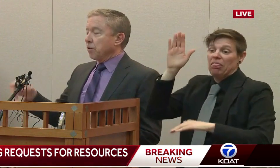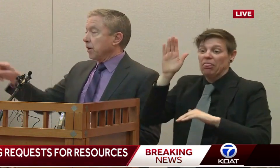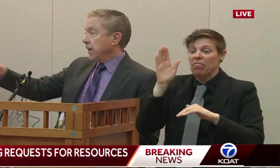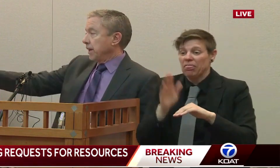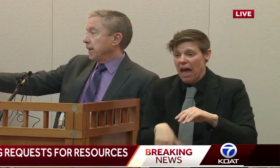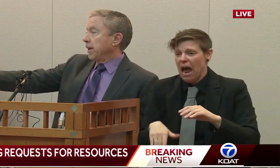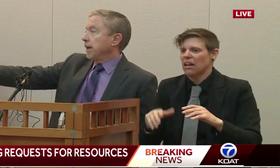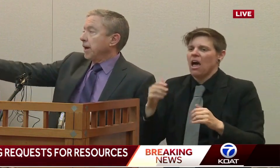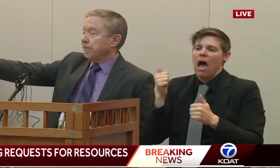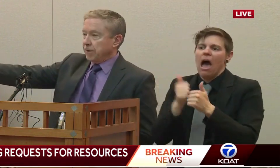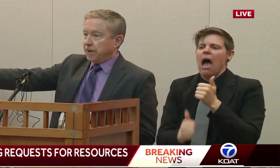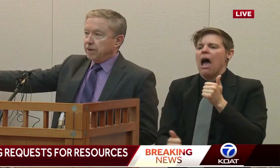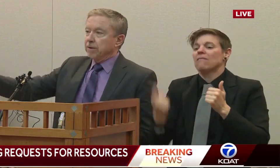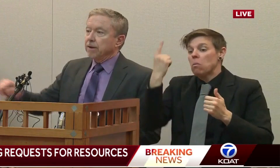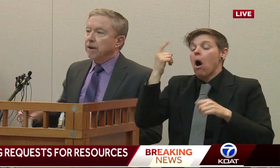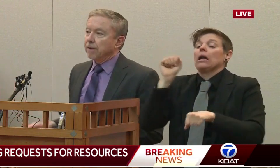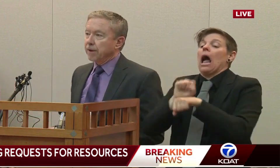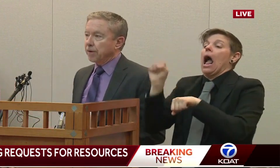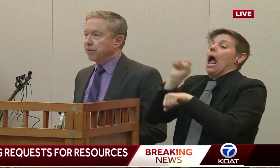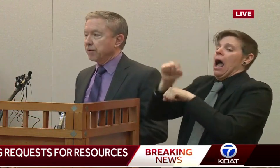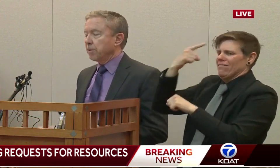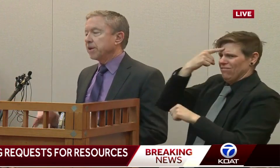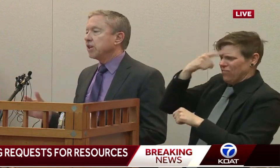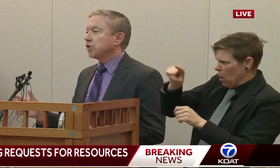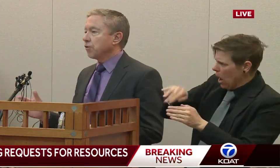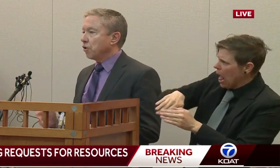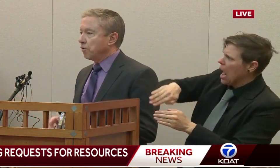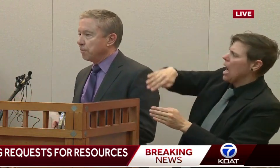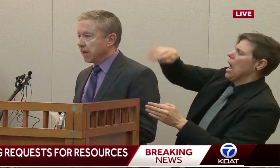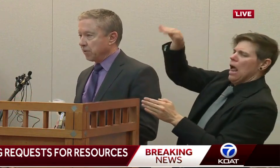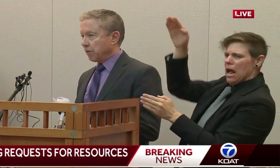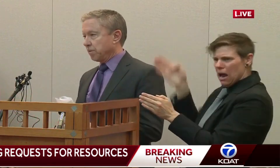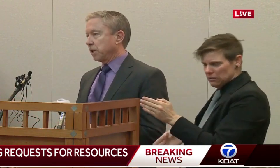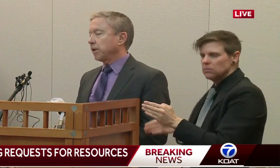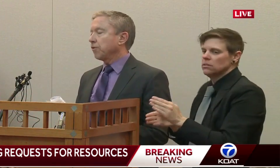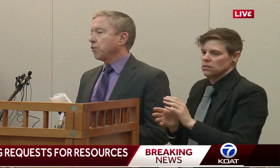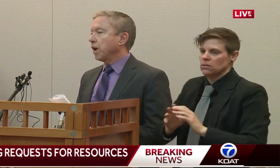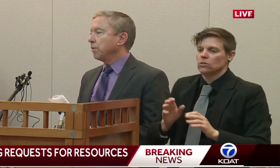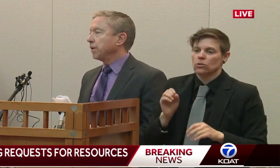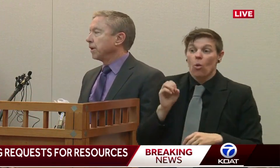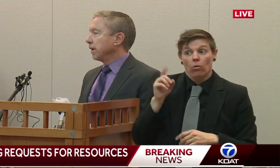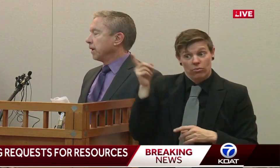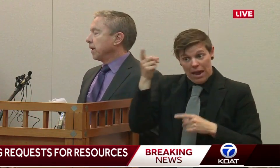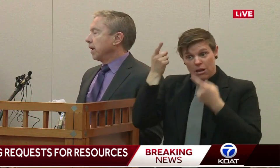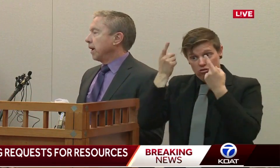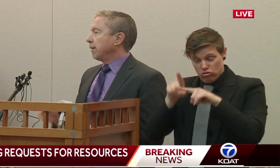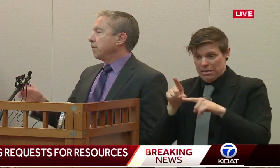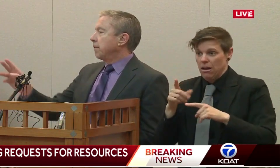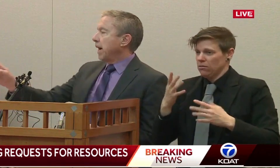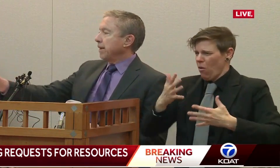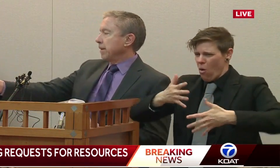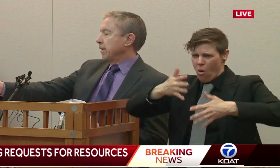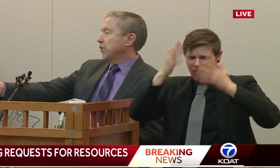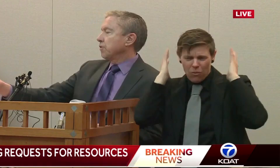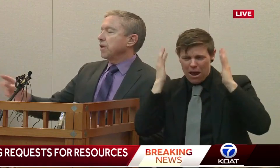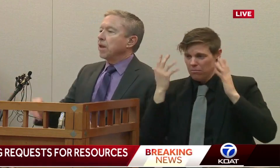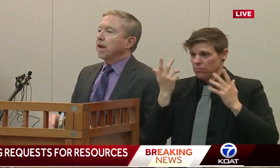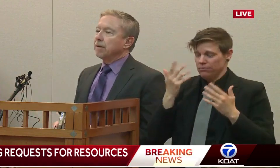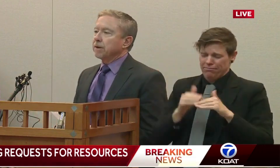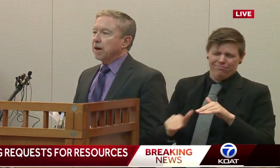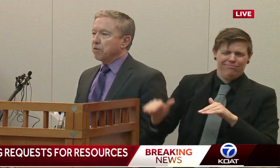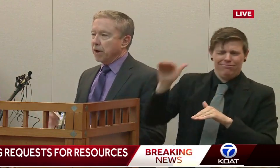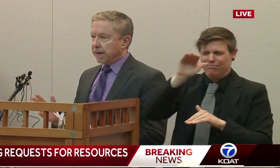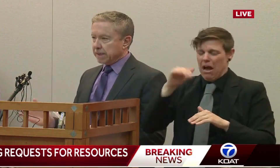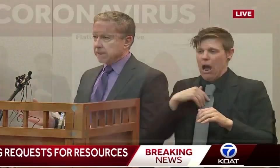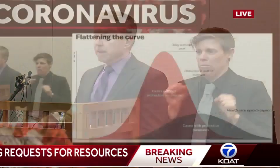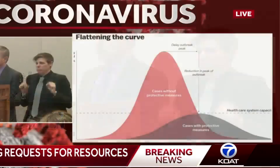working and have to deal there. So the potential for being completely overwhelmed by the curve on